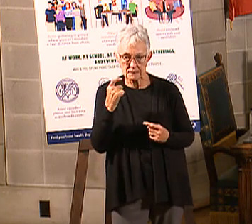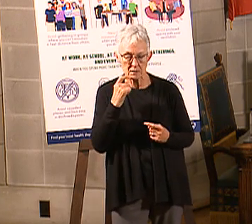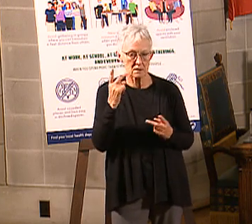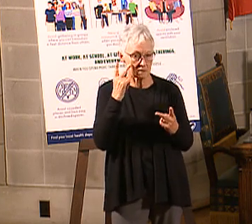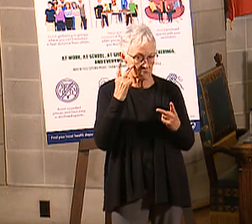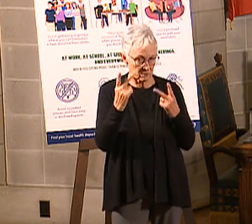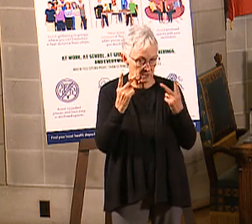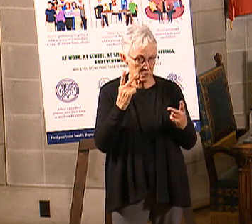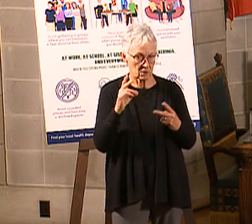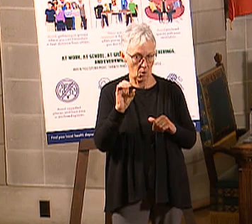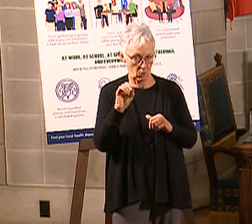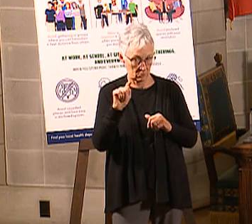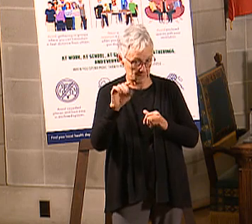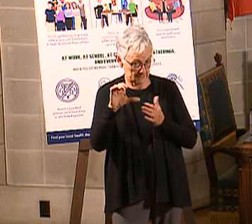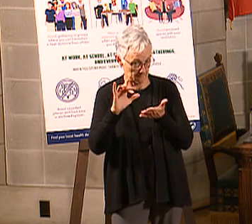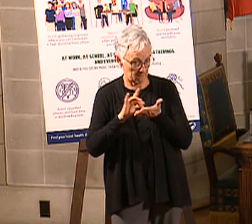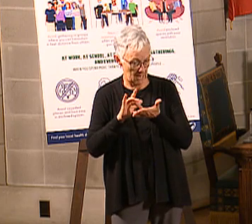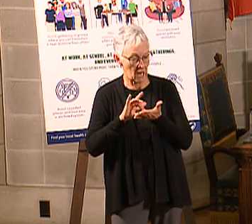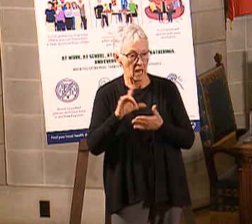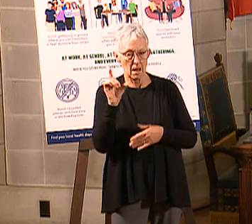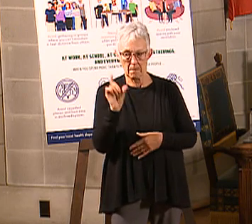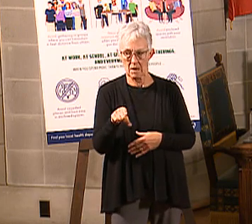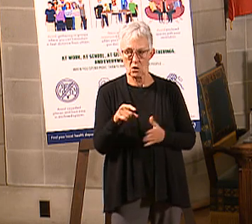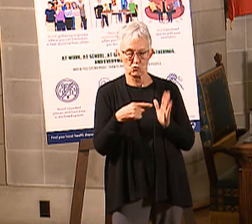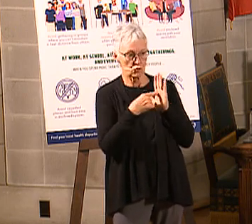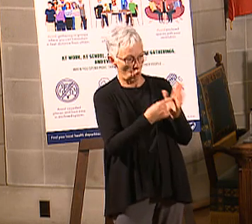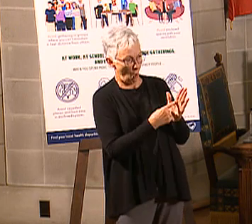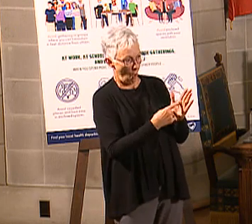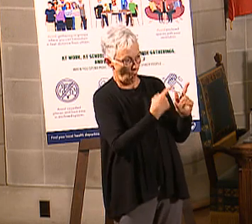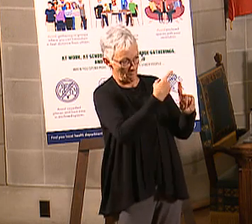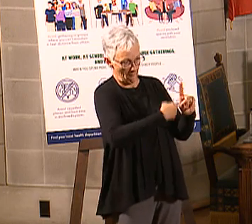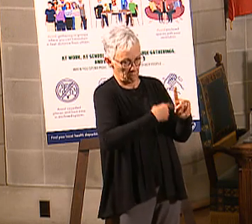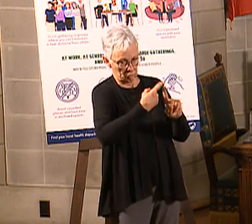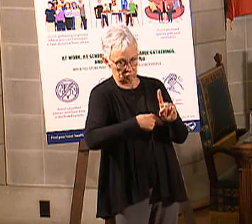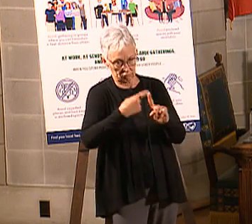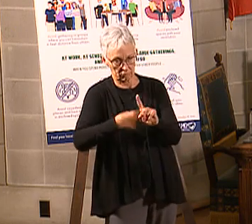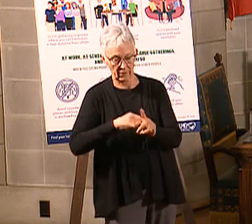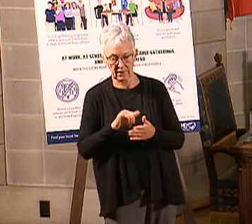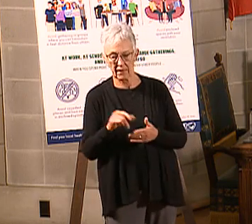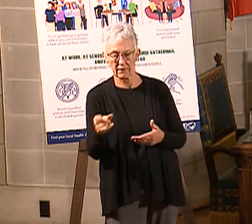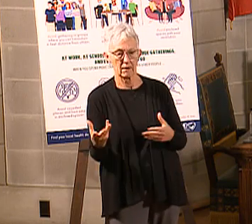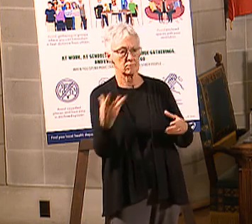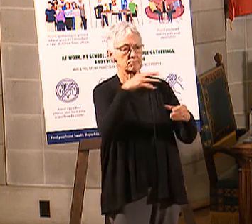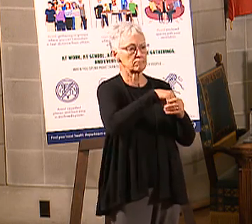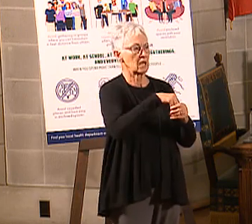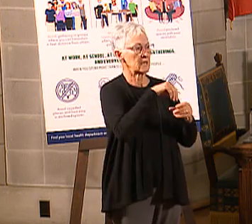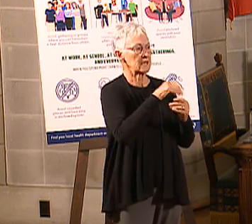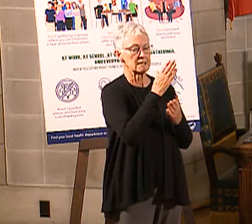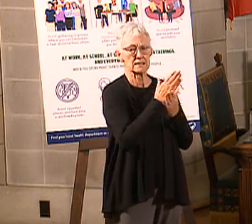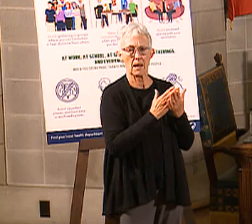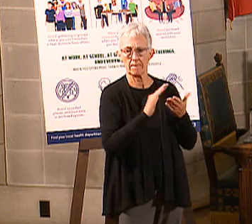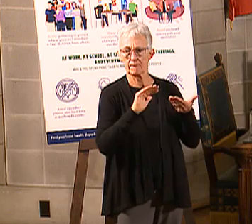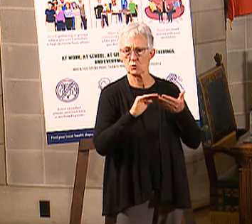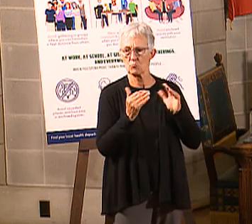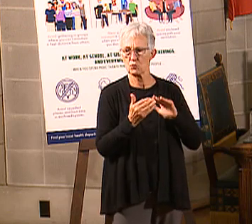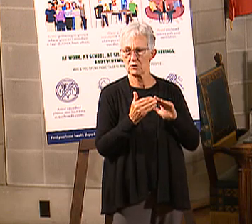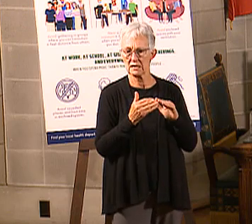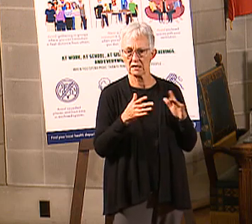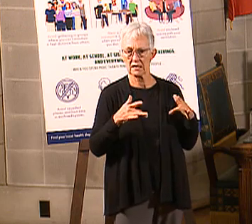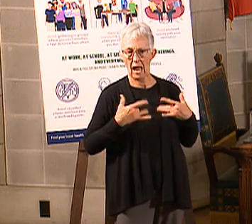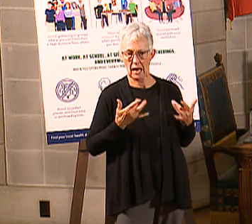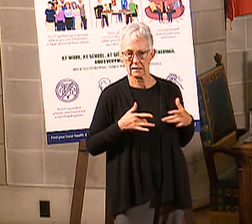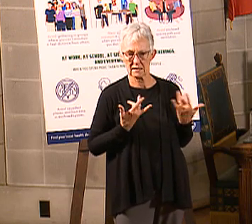going forward will have to show that every month they're participating in community activities of at least 80 hours a month.